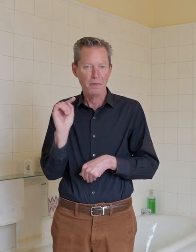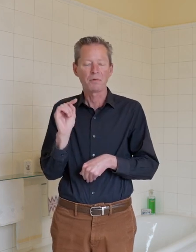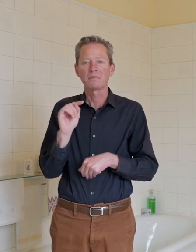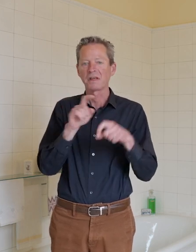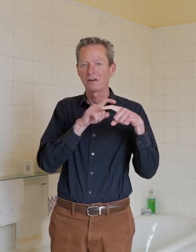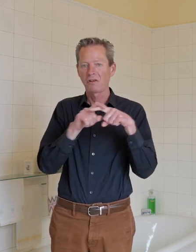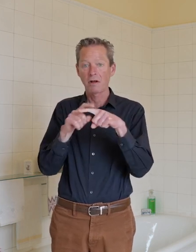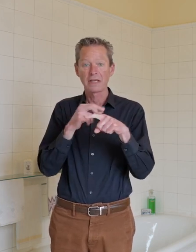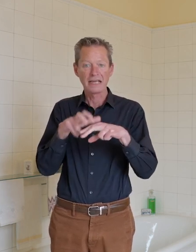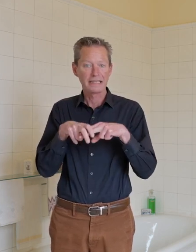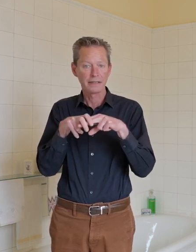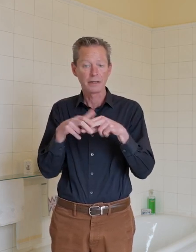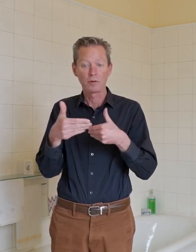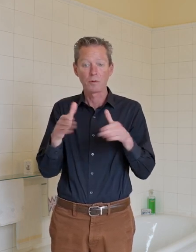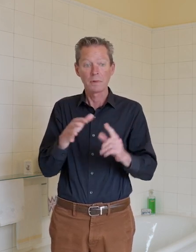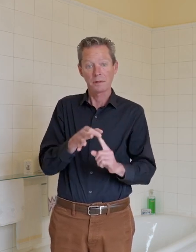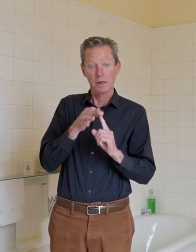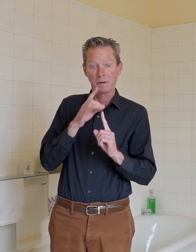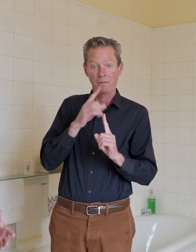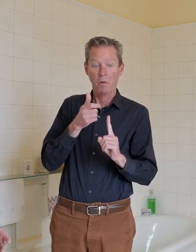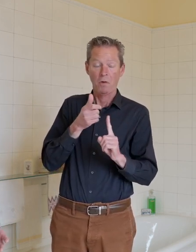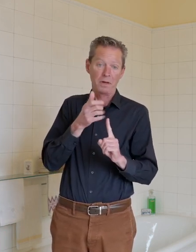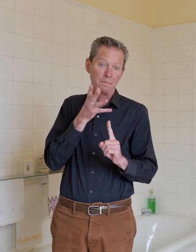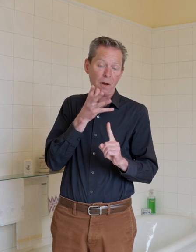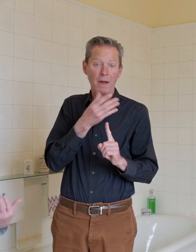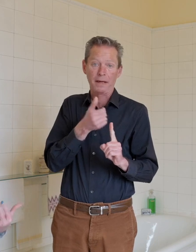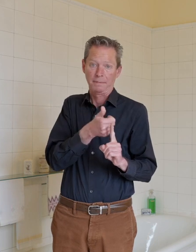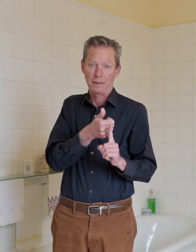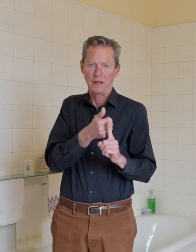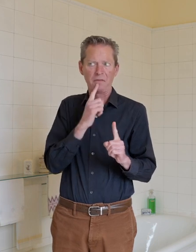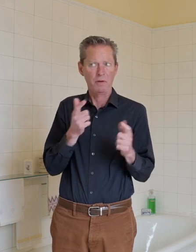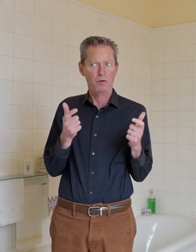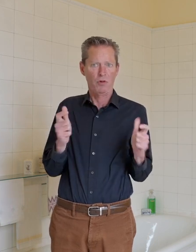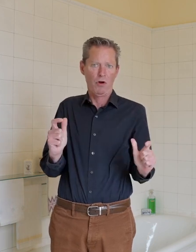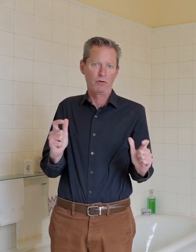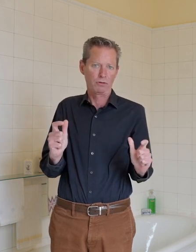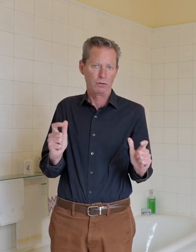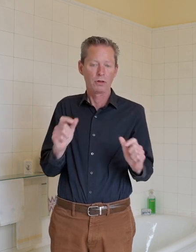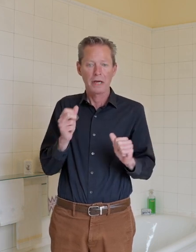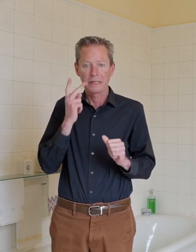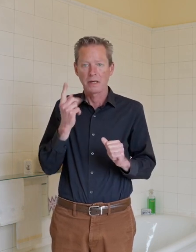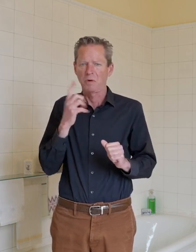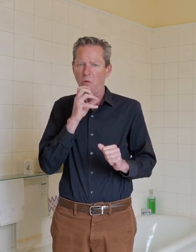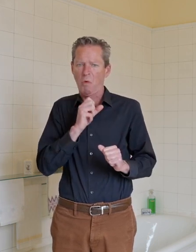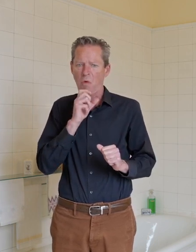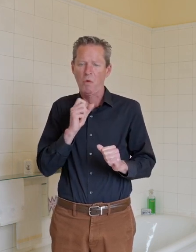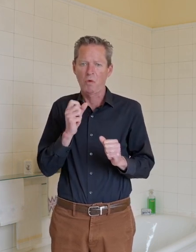especially for his mom and he. They were quite large. You can see one of the vintage tubs behind us here and